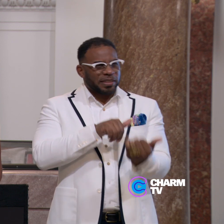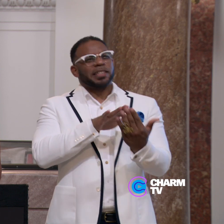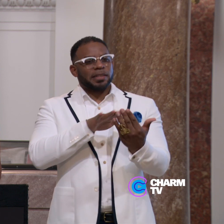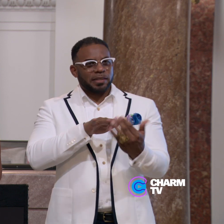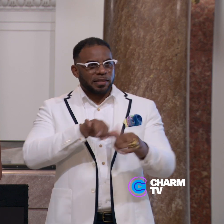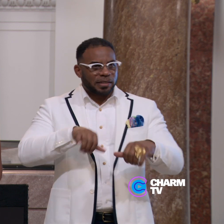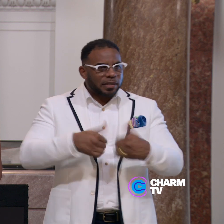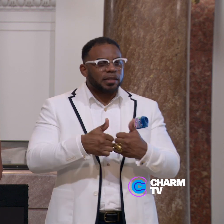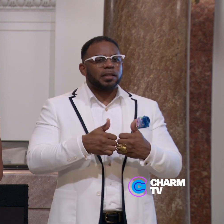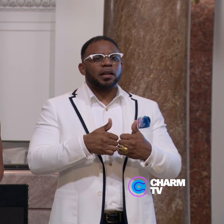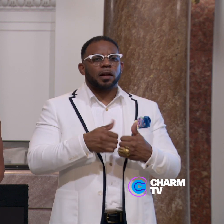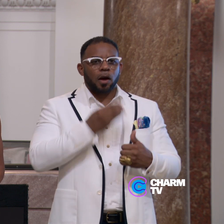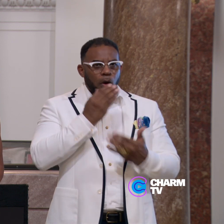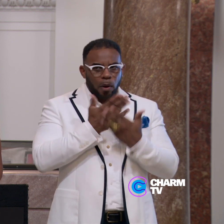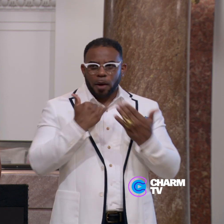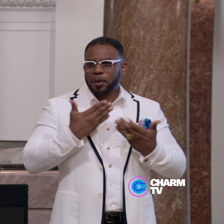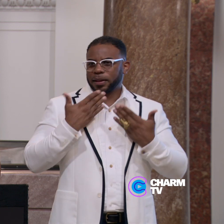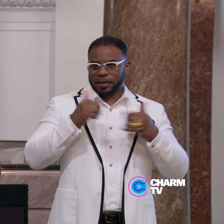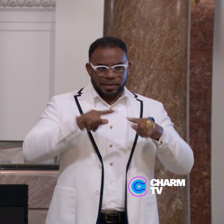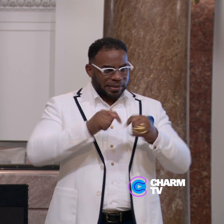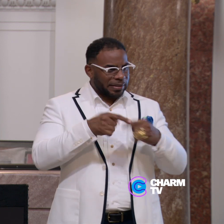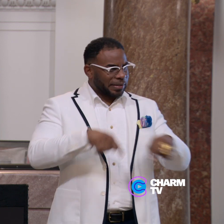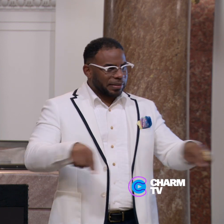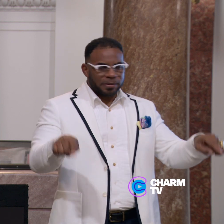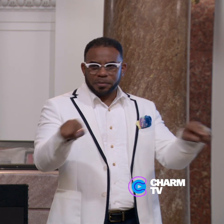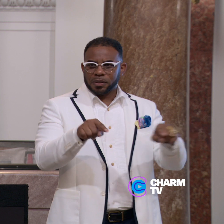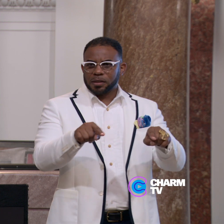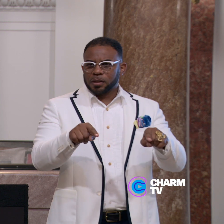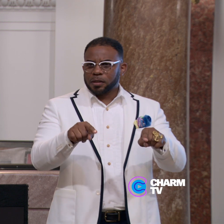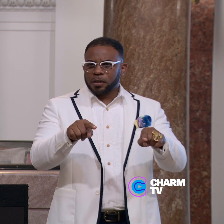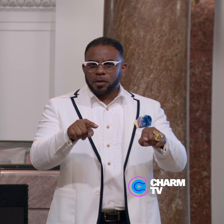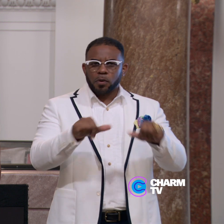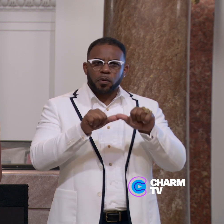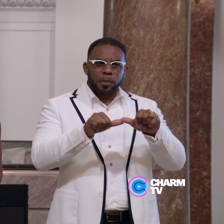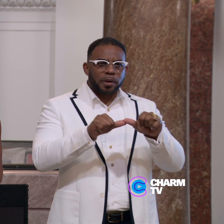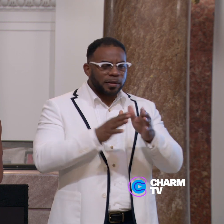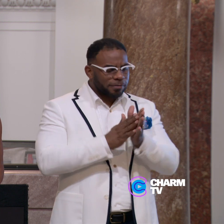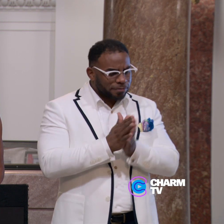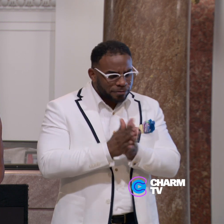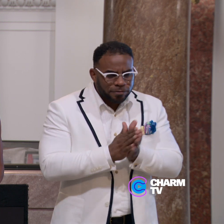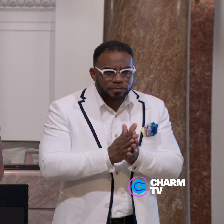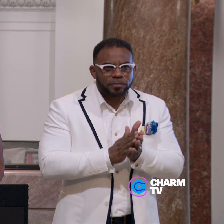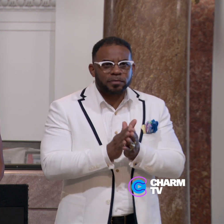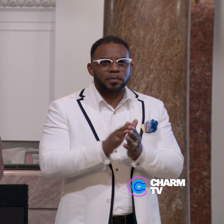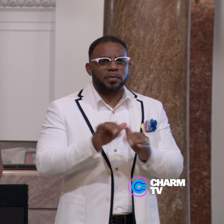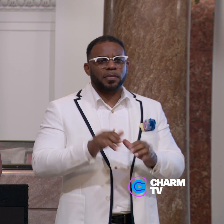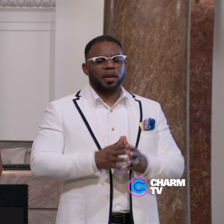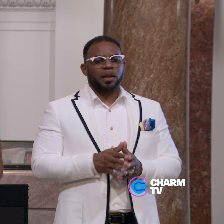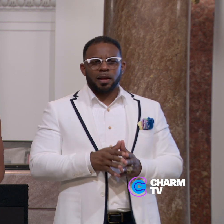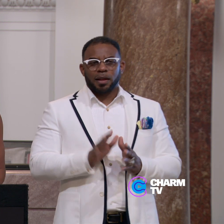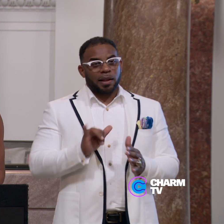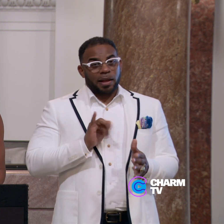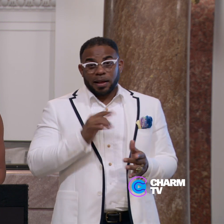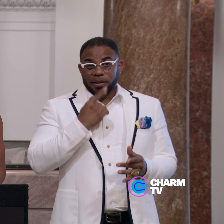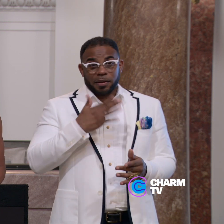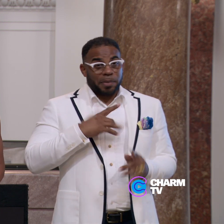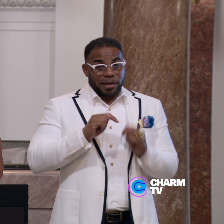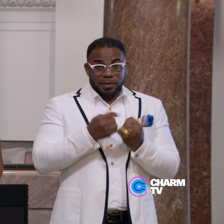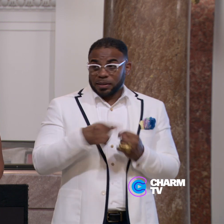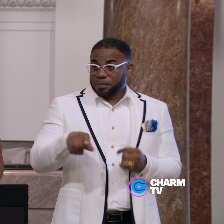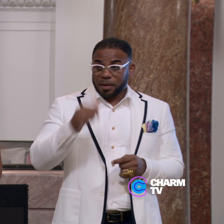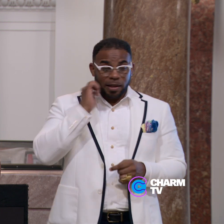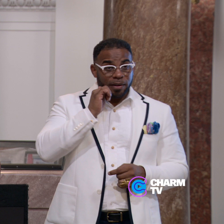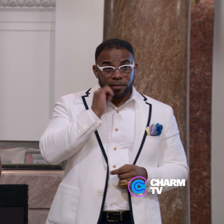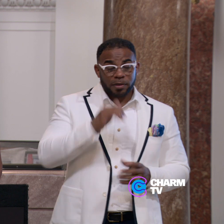homelessness. And I want to thank this team for remaining steadfast in endeavor. And like I tell my team